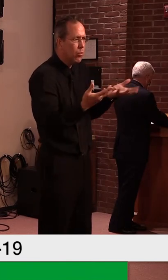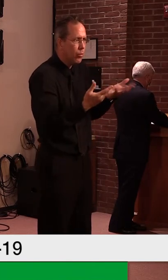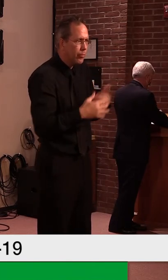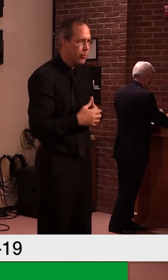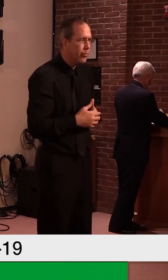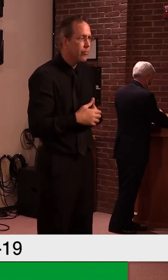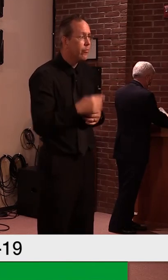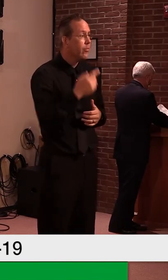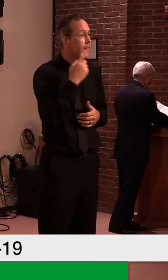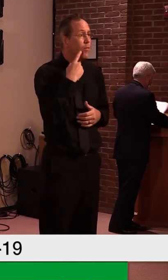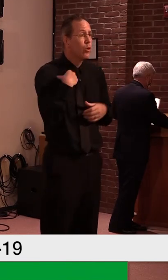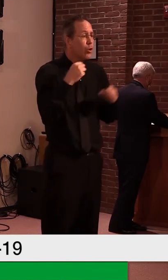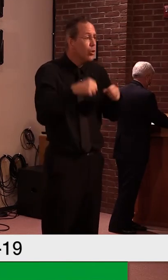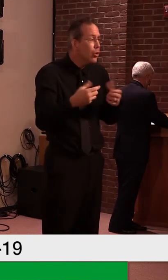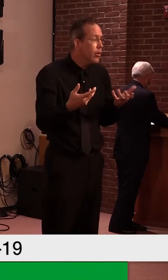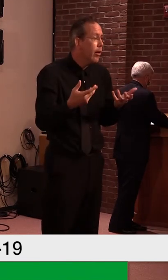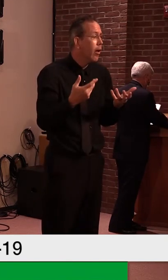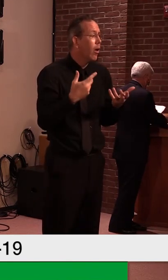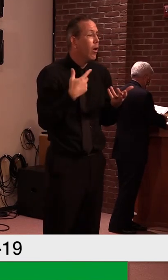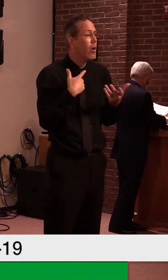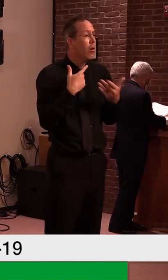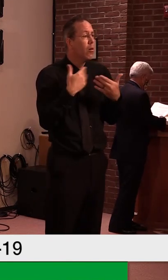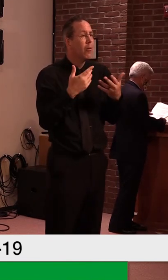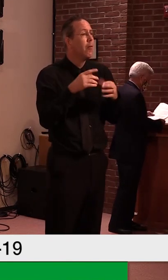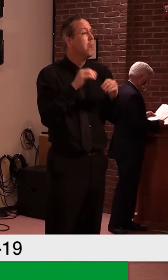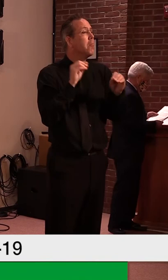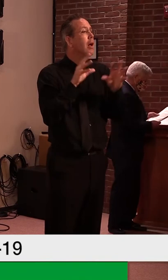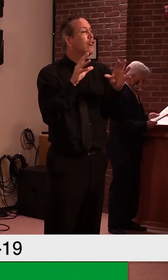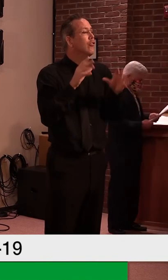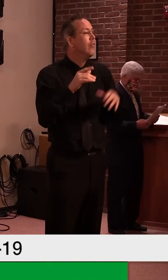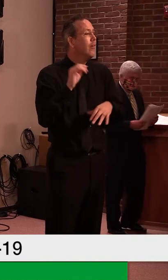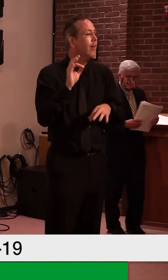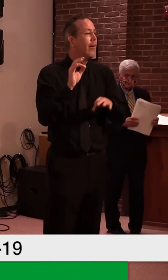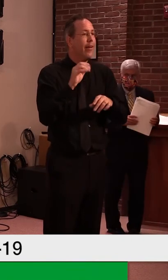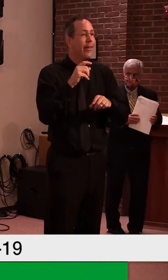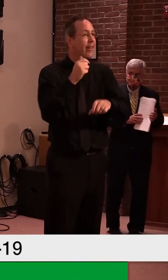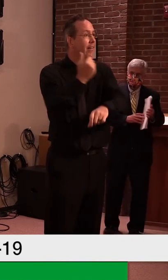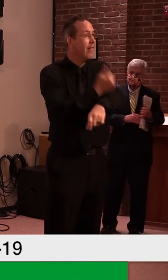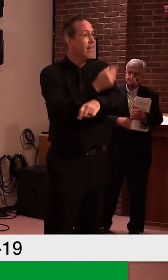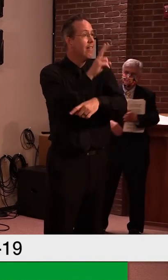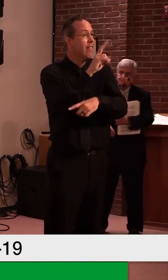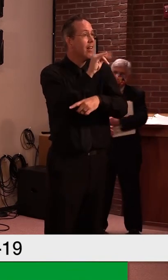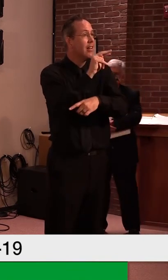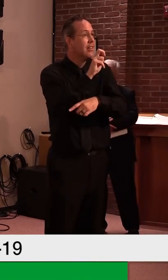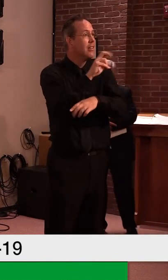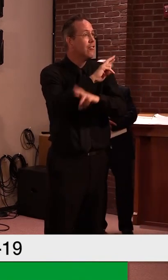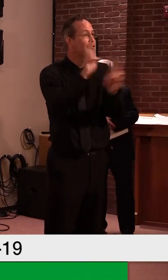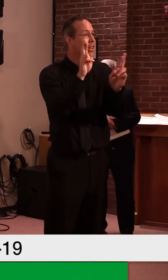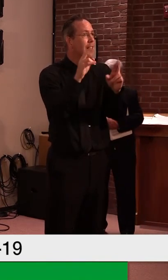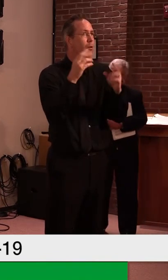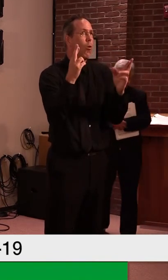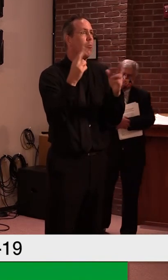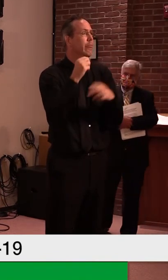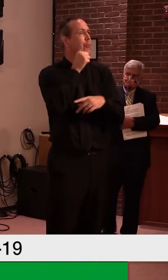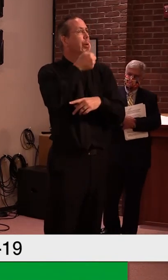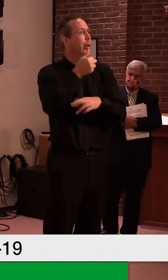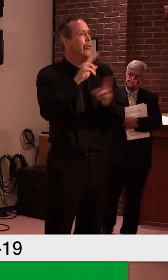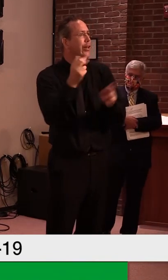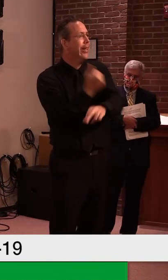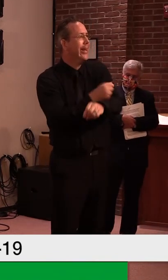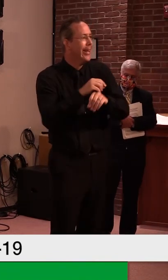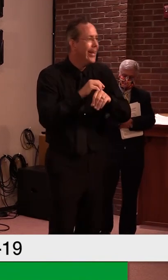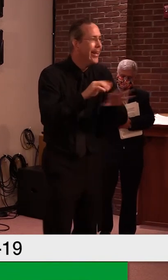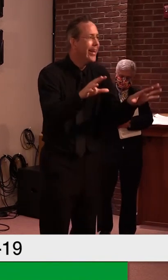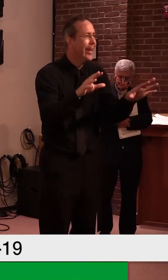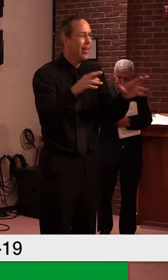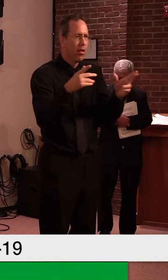a, uh, place where we have a vaccine, uh, we don't have to have this additional capacity within each facility, um, and we